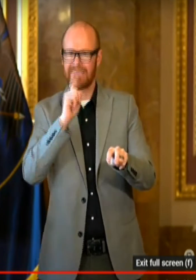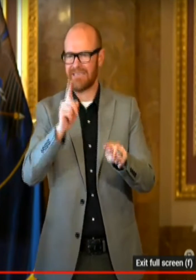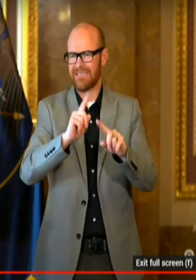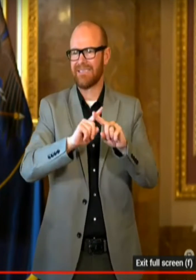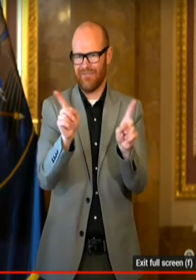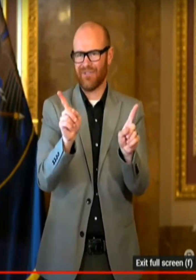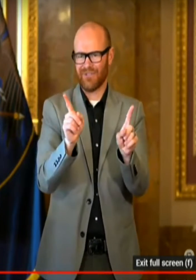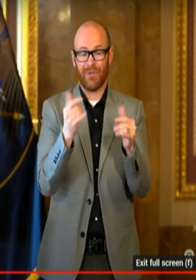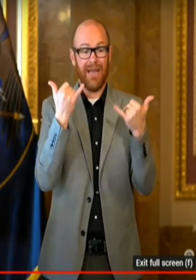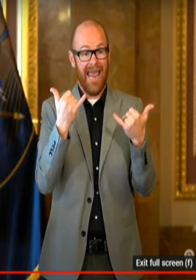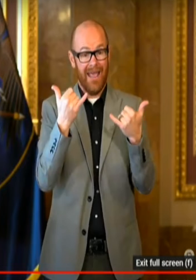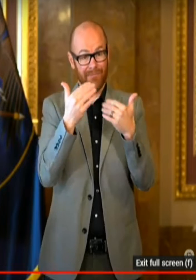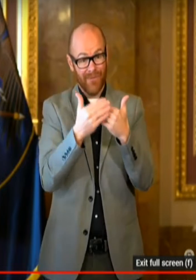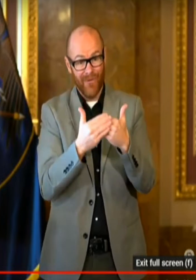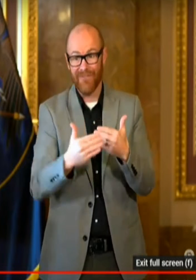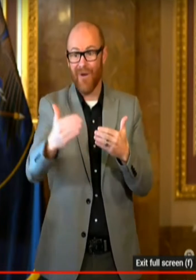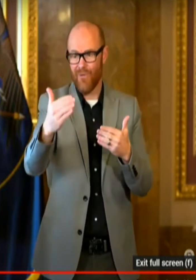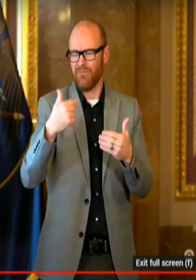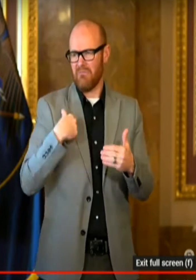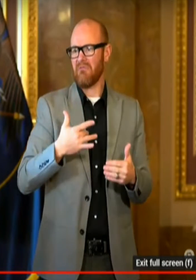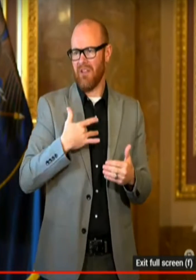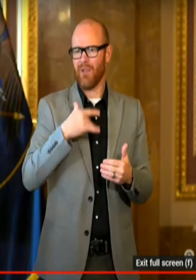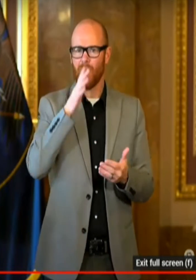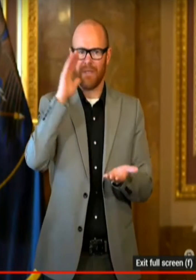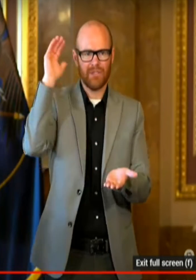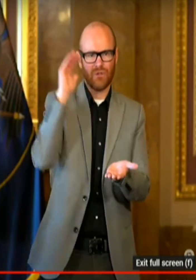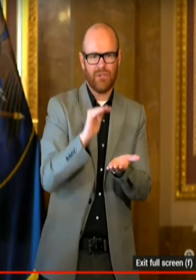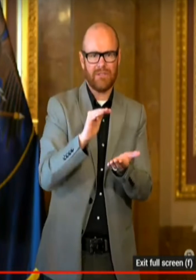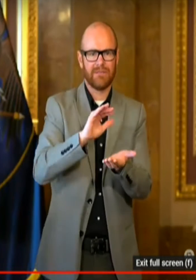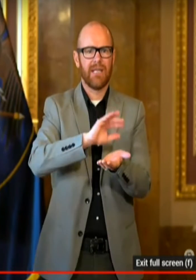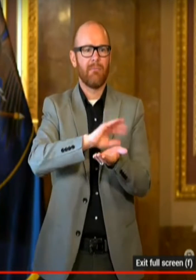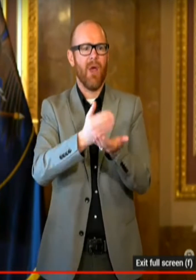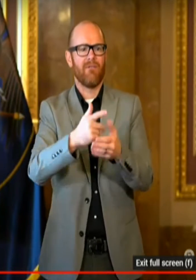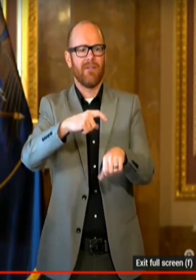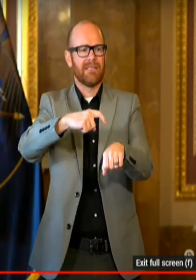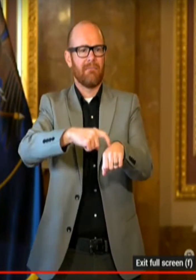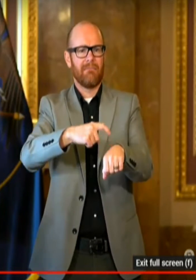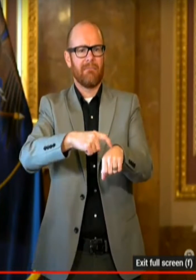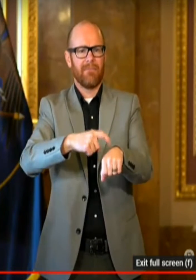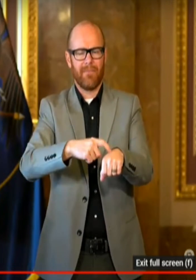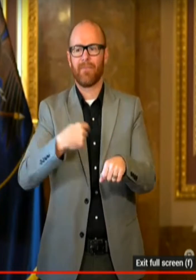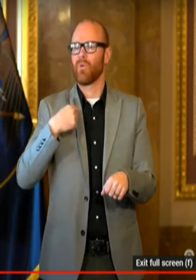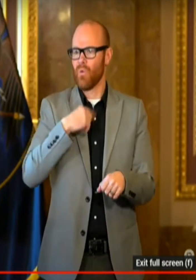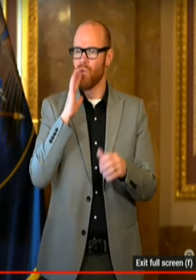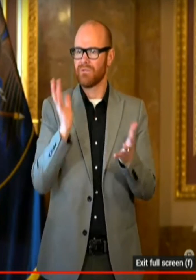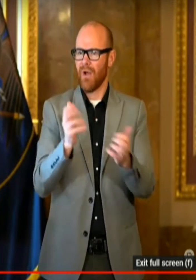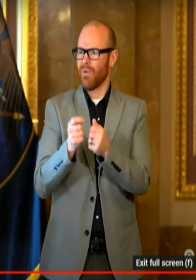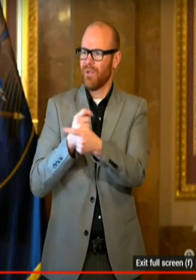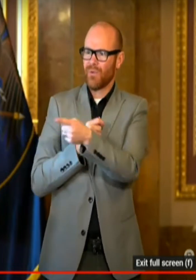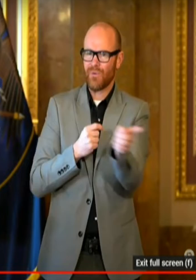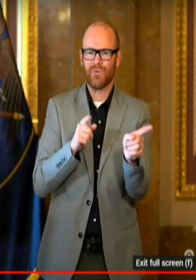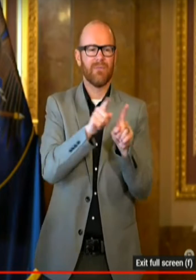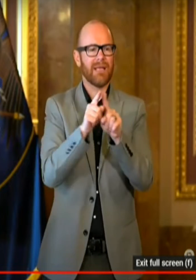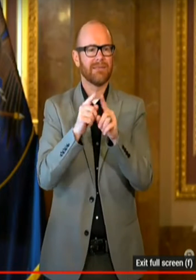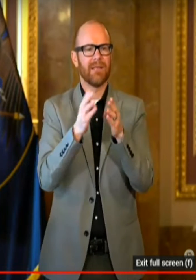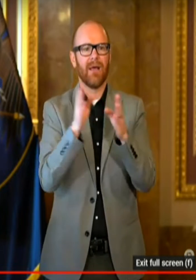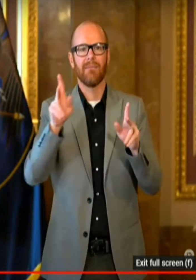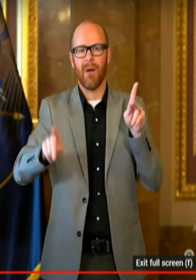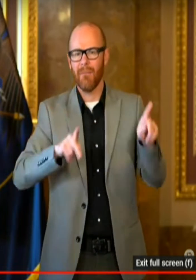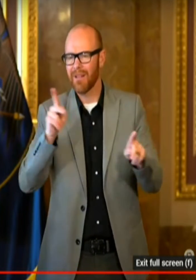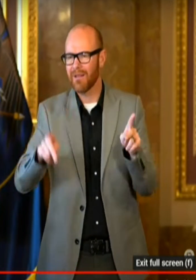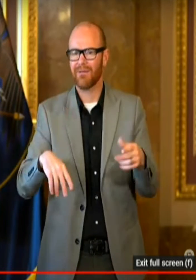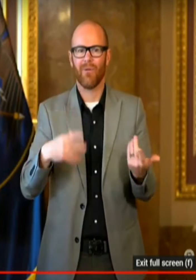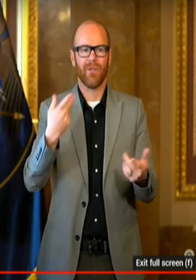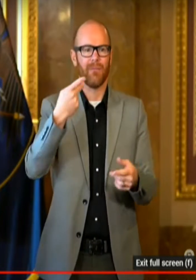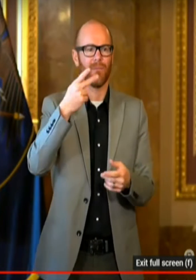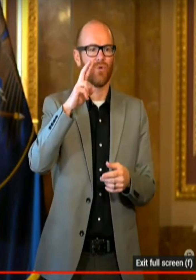So going forward, we expect we will decrease the amount of times we'll talk to you as the public, as the press, about these cases. We'll probably be